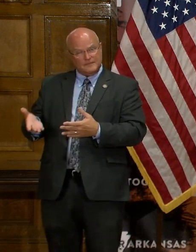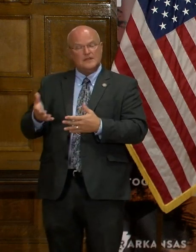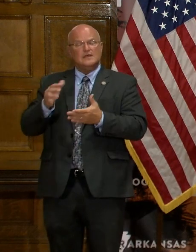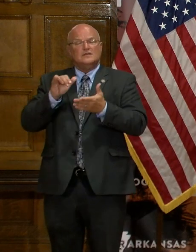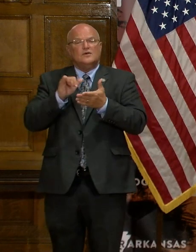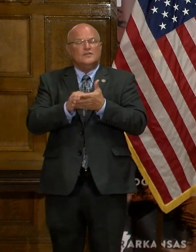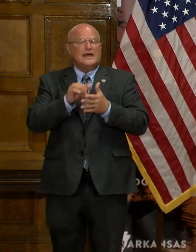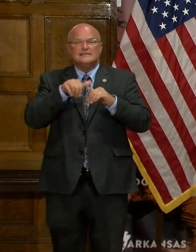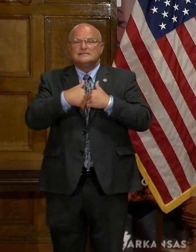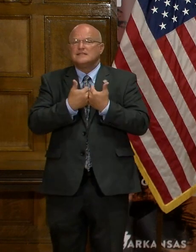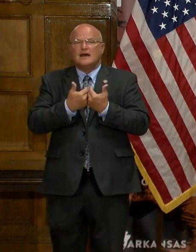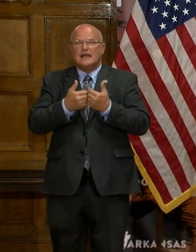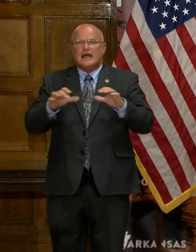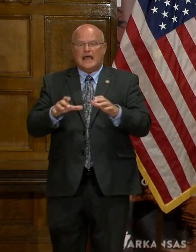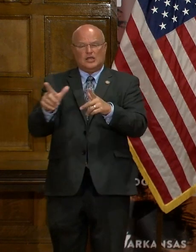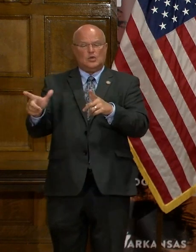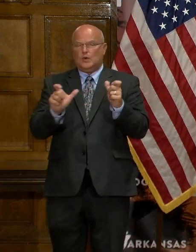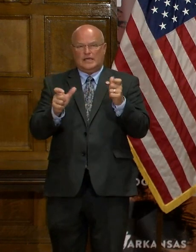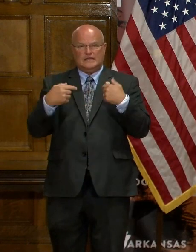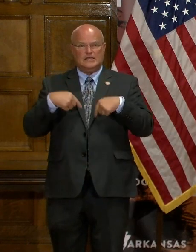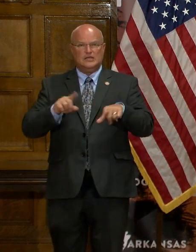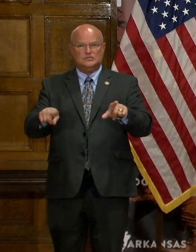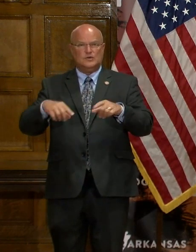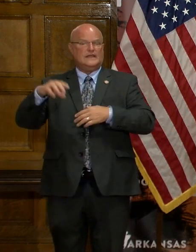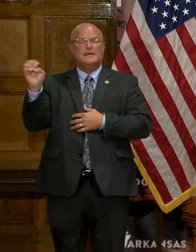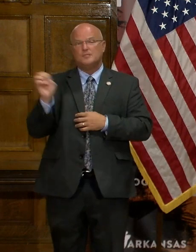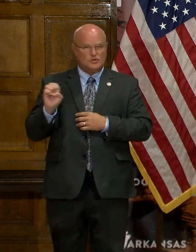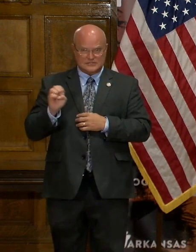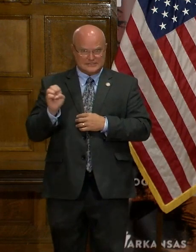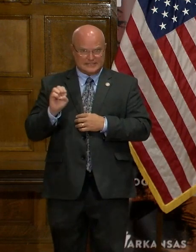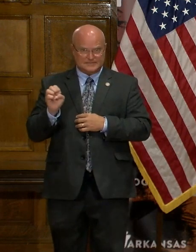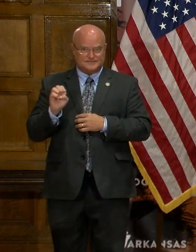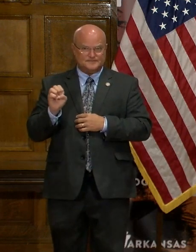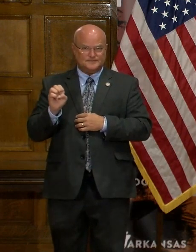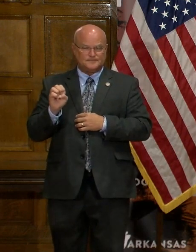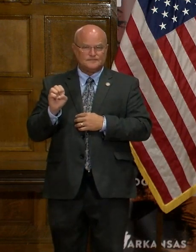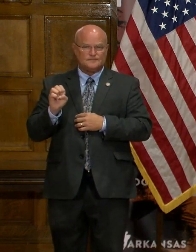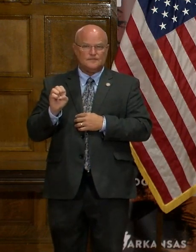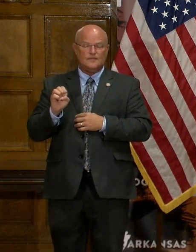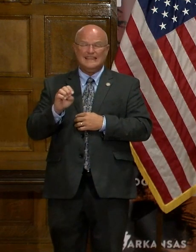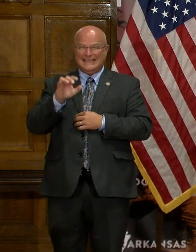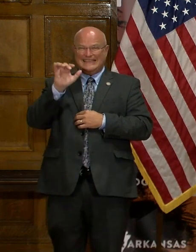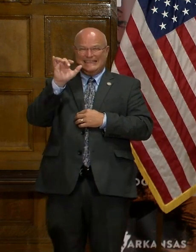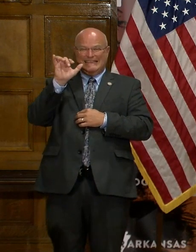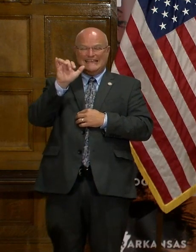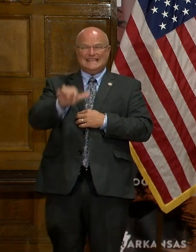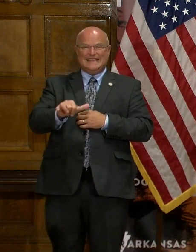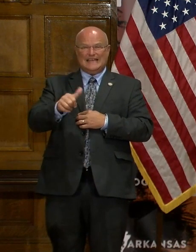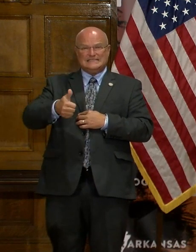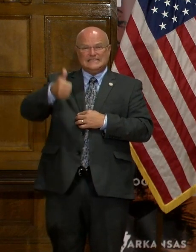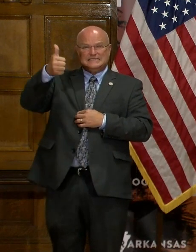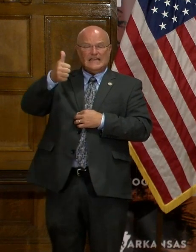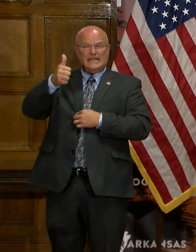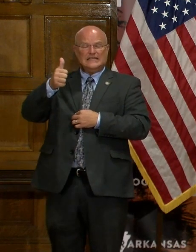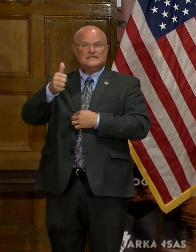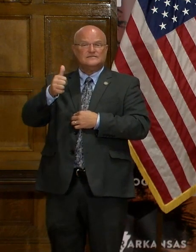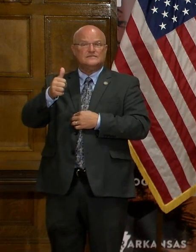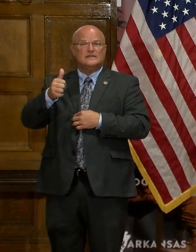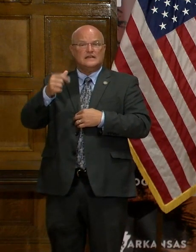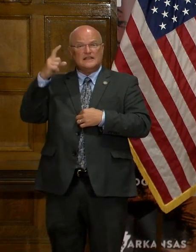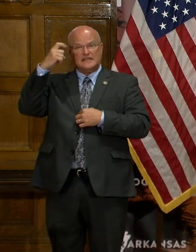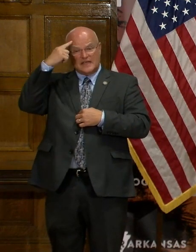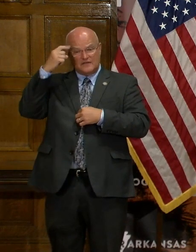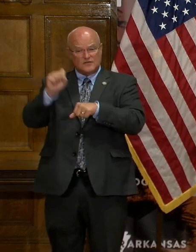is not how to act quickly during an emergency. Those are executive branch functions